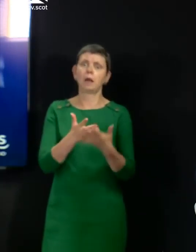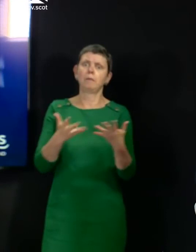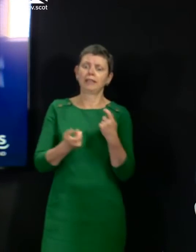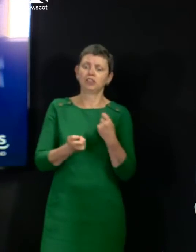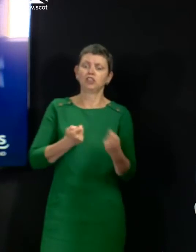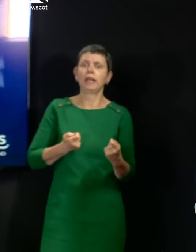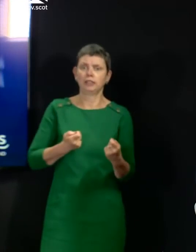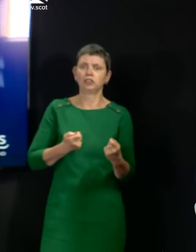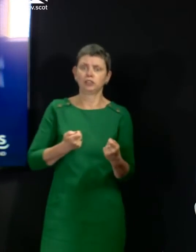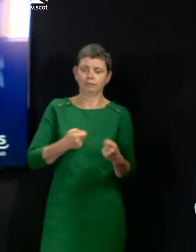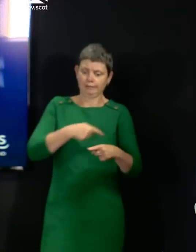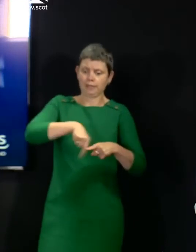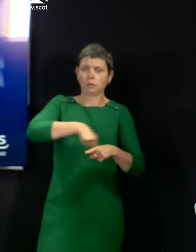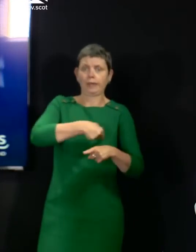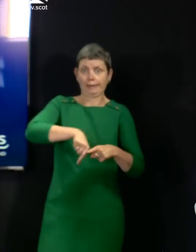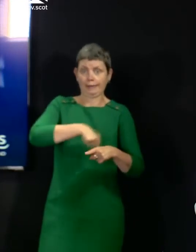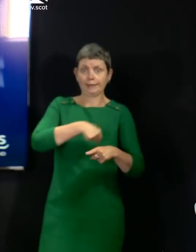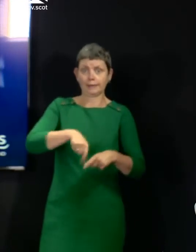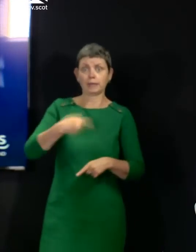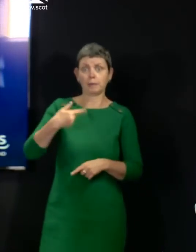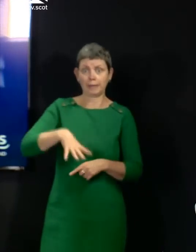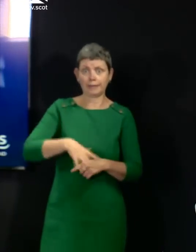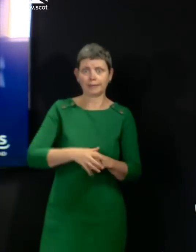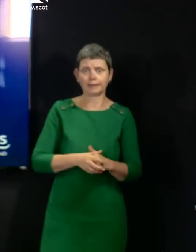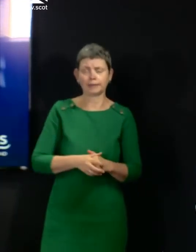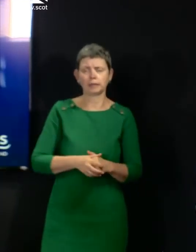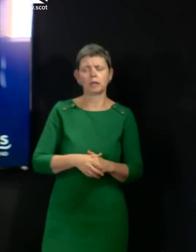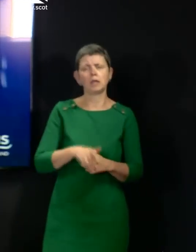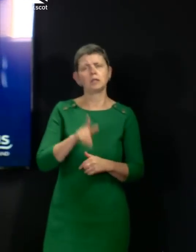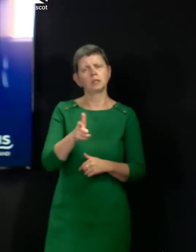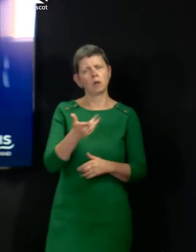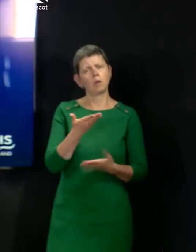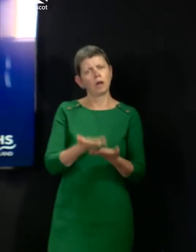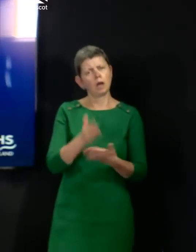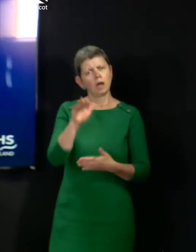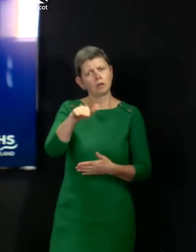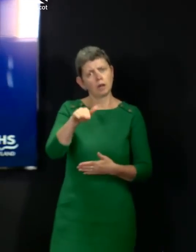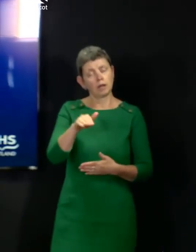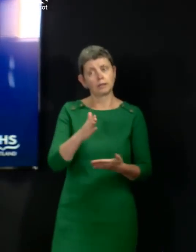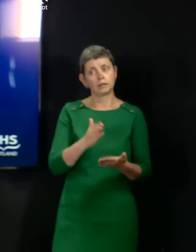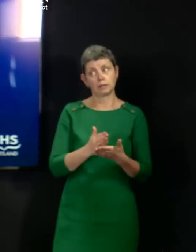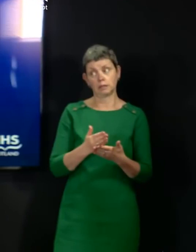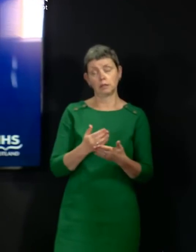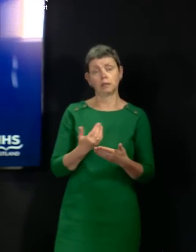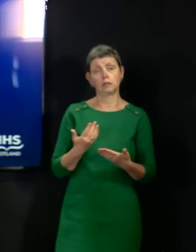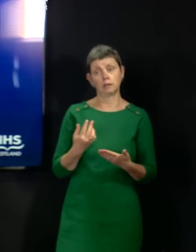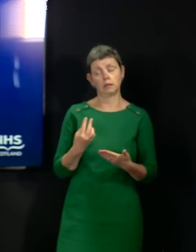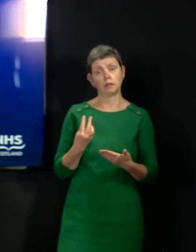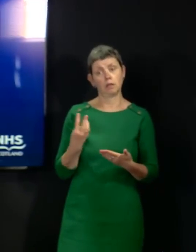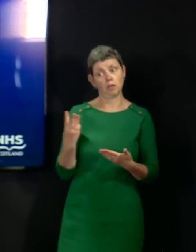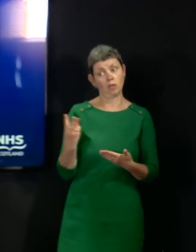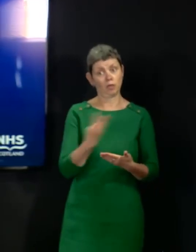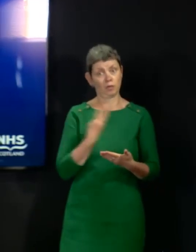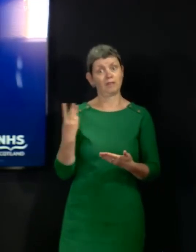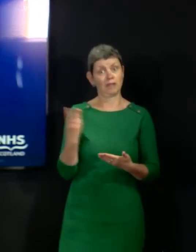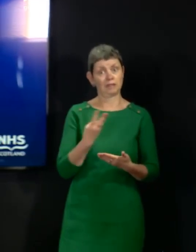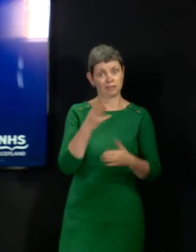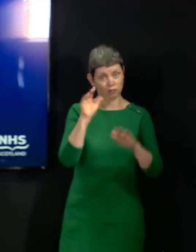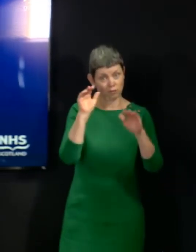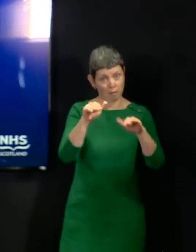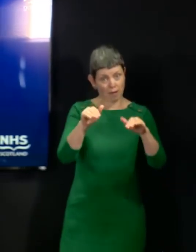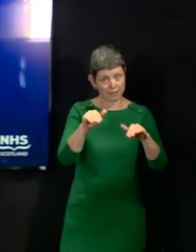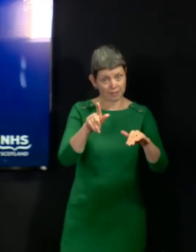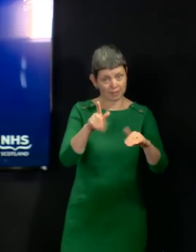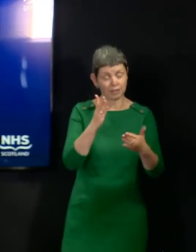us over the last week. And I want to take this opportunity to remind you again, all three of us have done this, that how